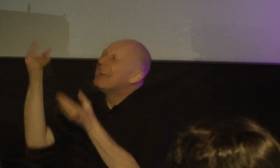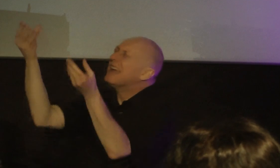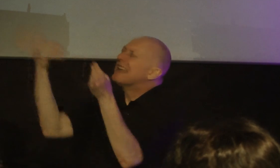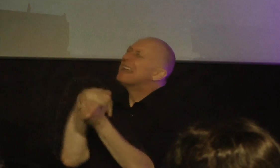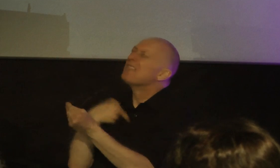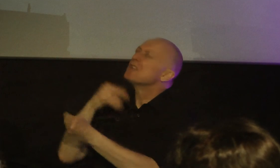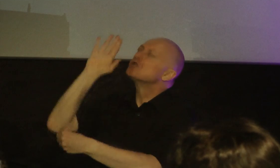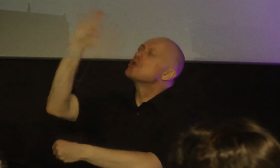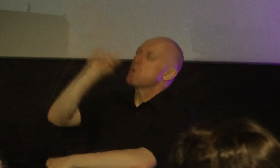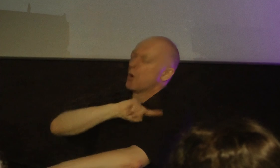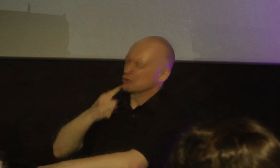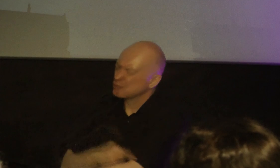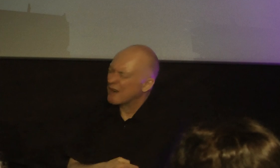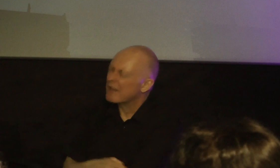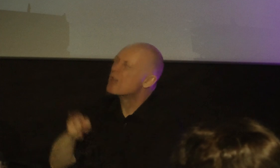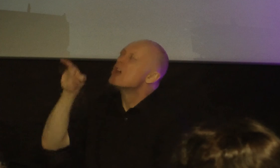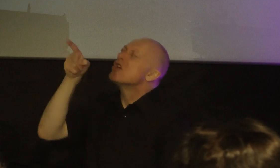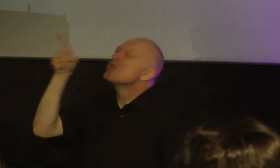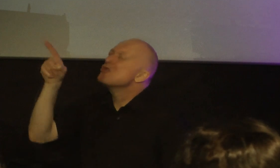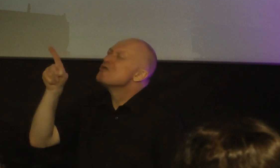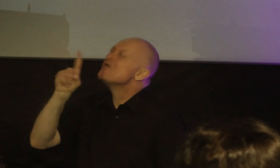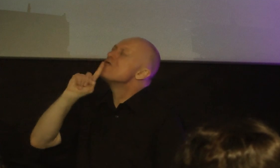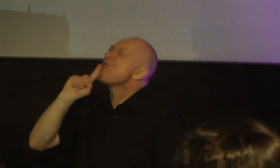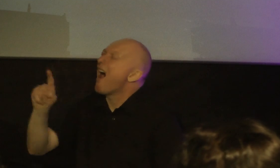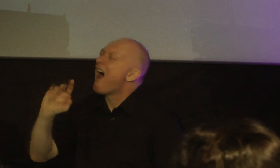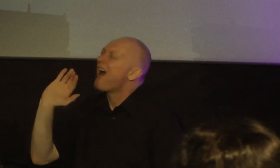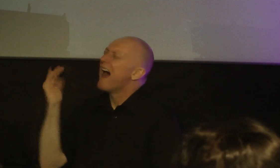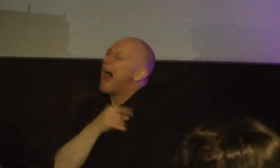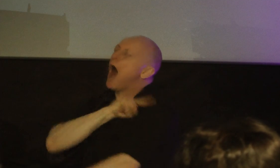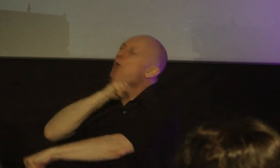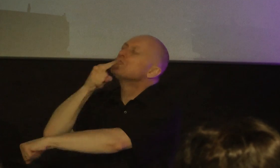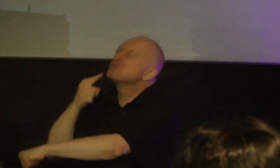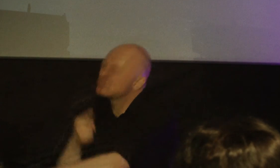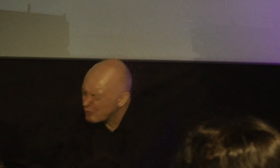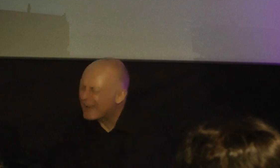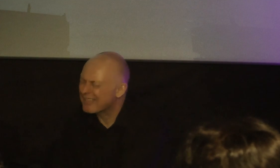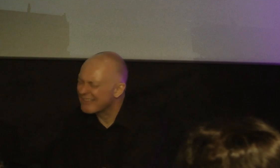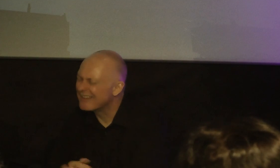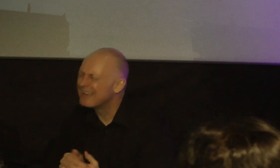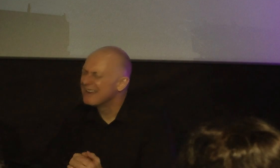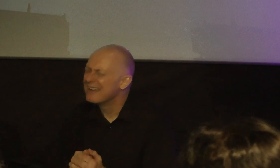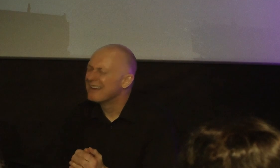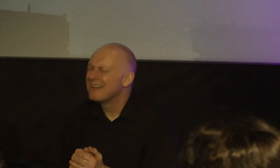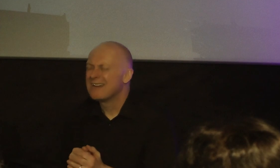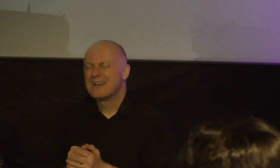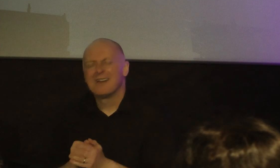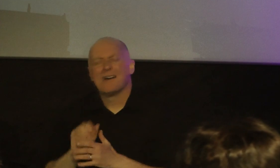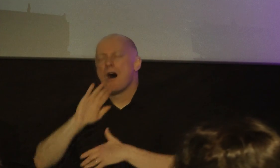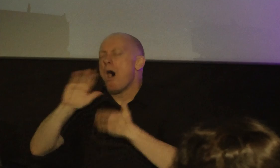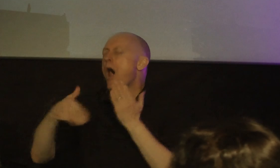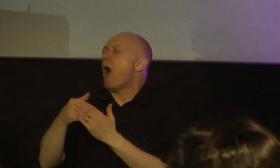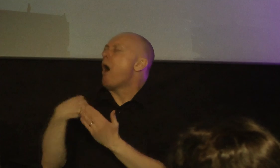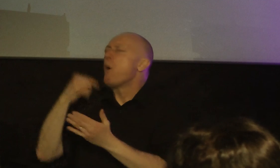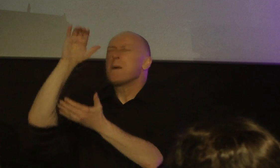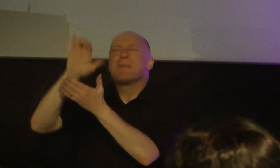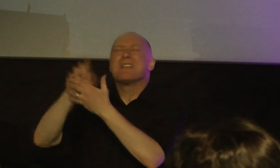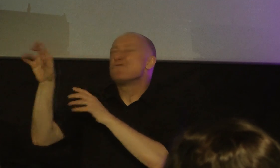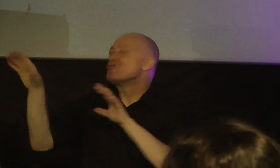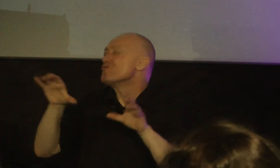you are our strength all these things we believe you're doing in our hearts and you'll do